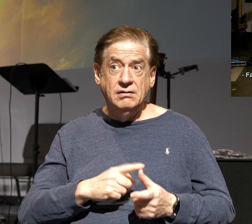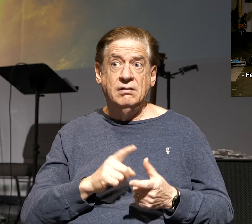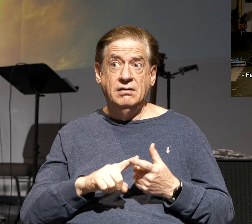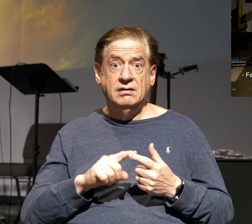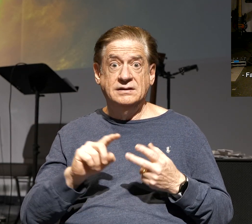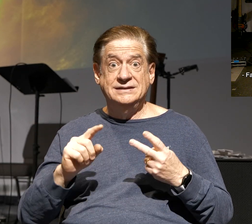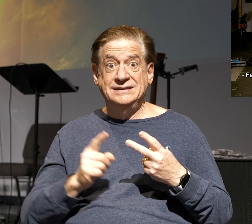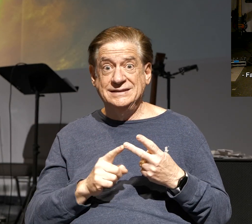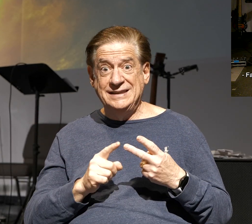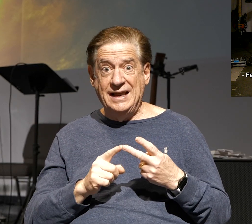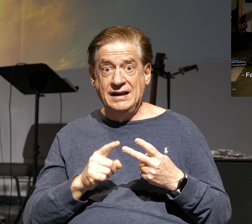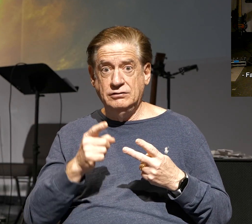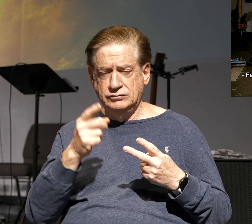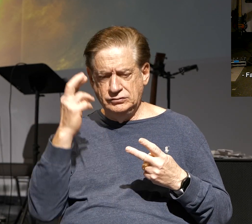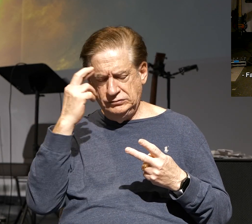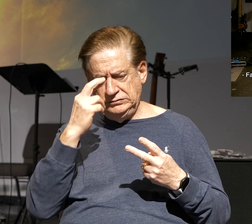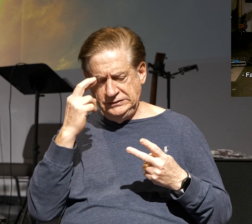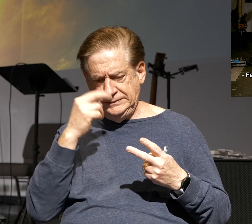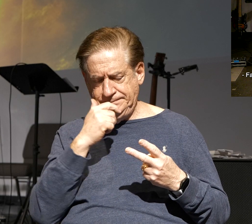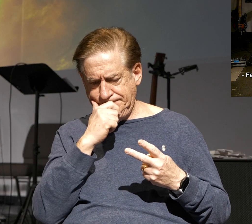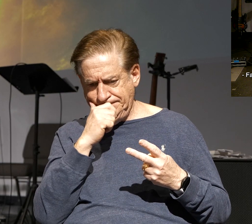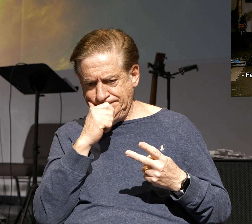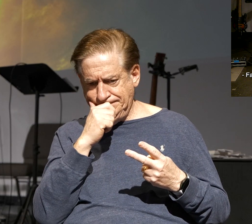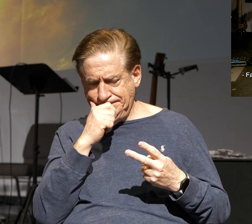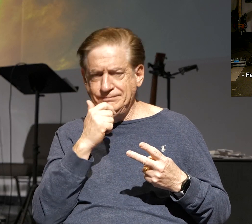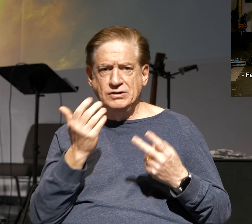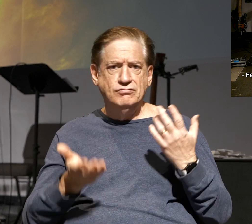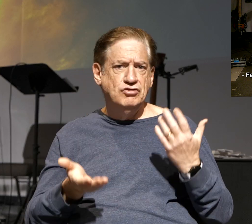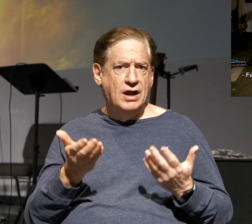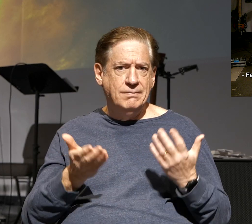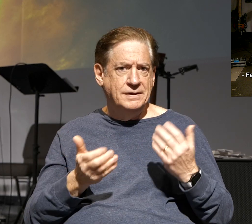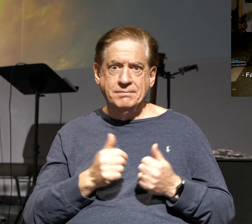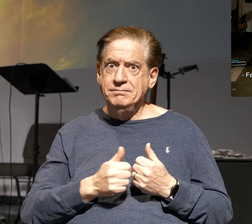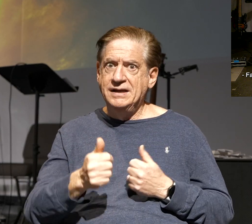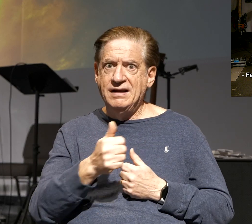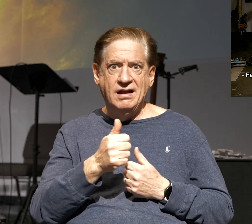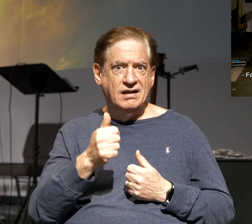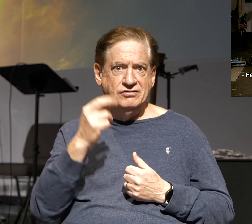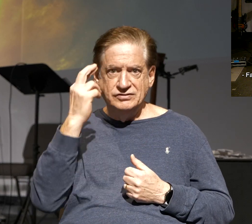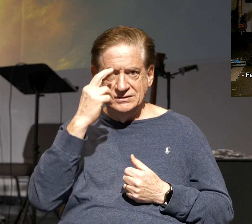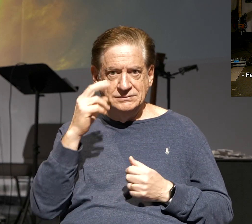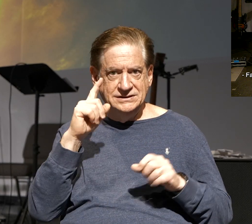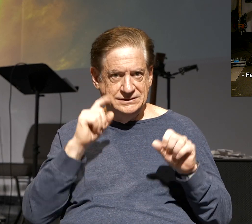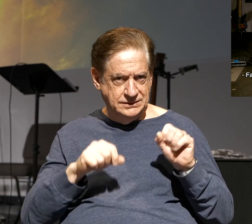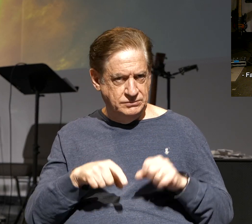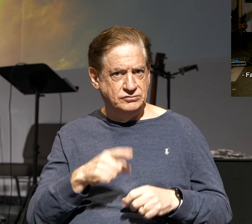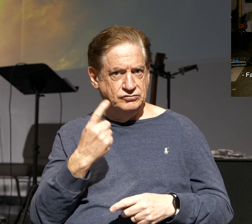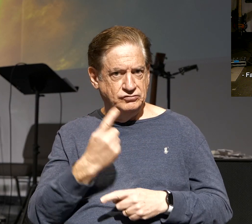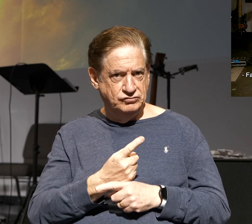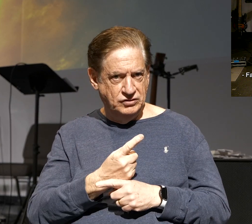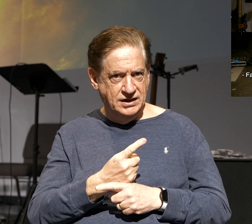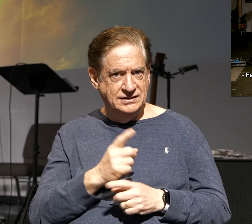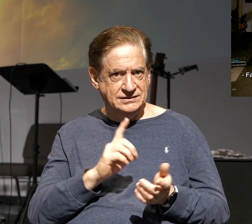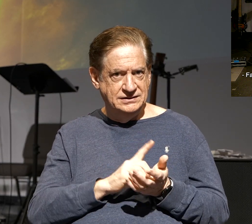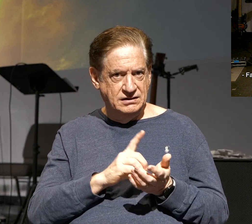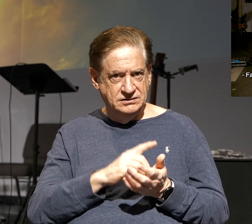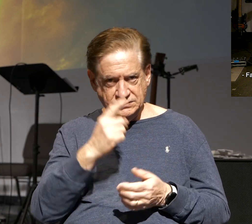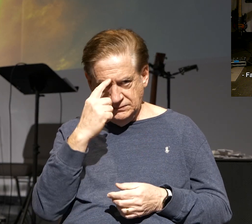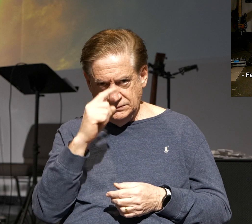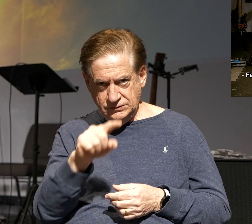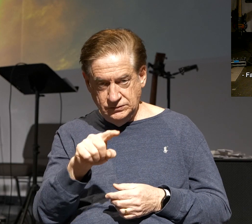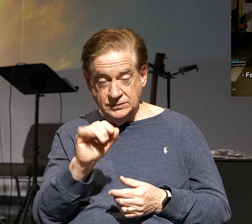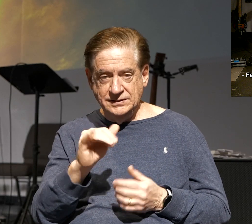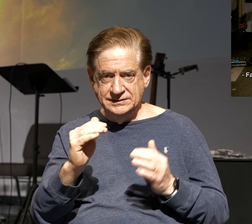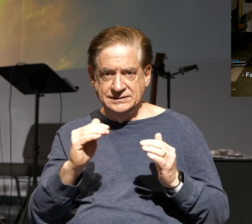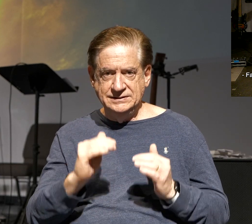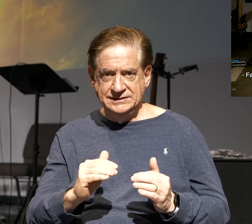secondly, as you reason to a point of probability beyond a reasonable doubt that this is the right doctor for you, that